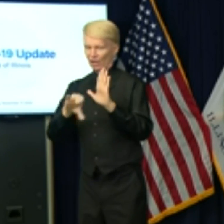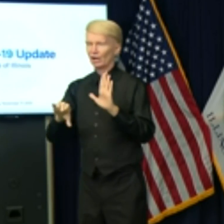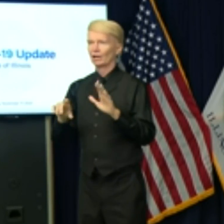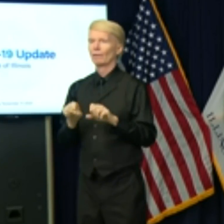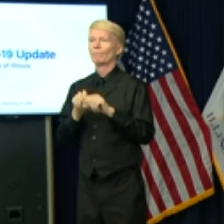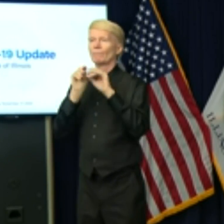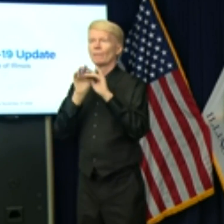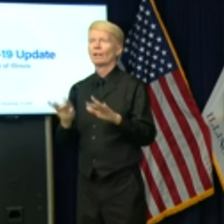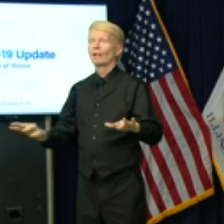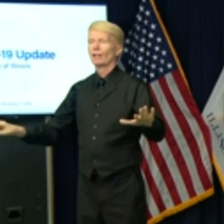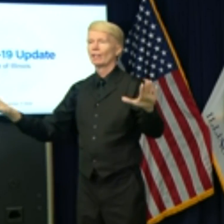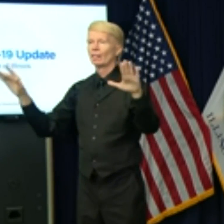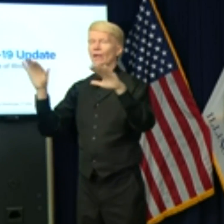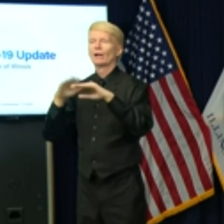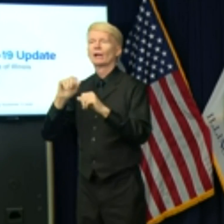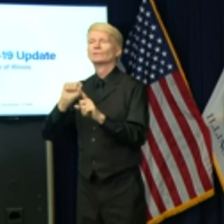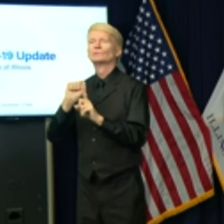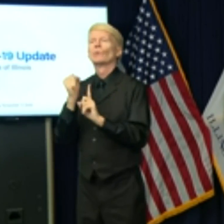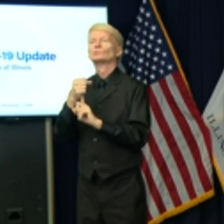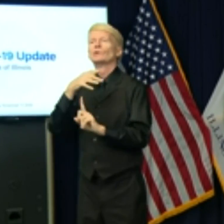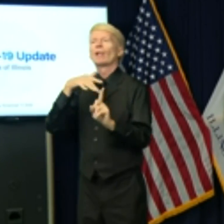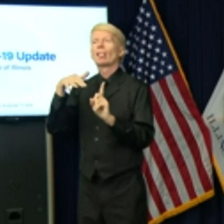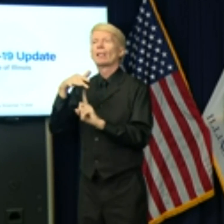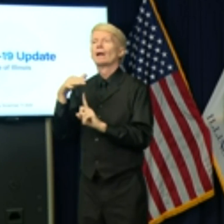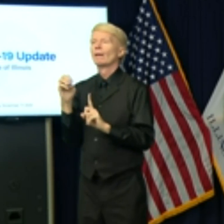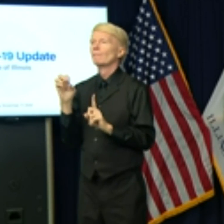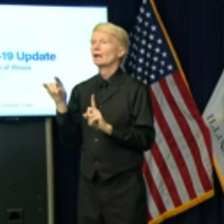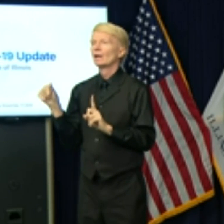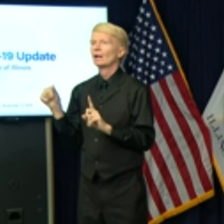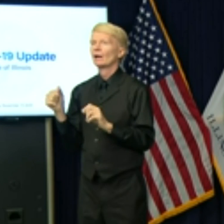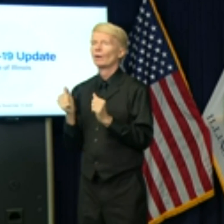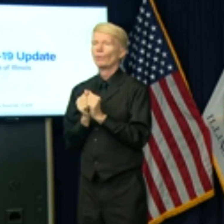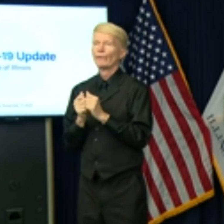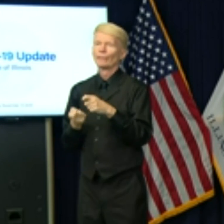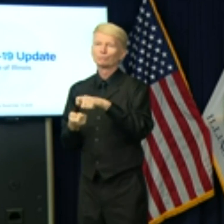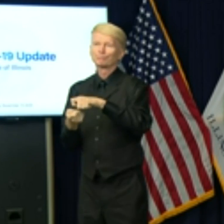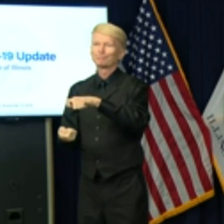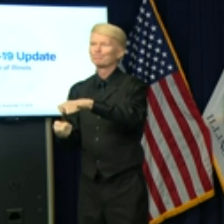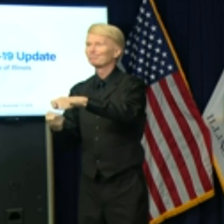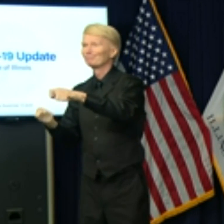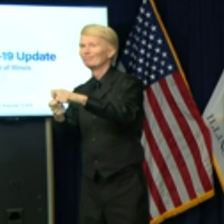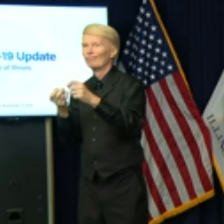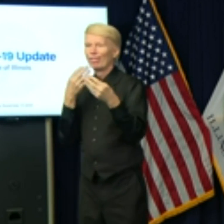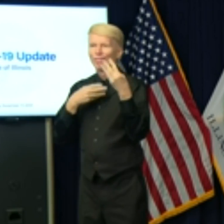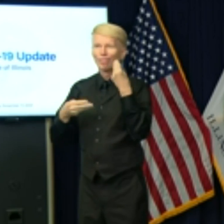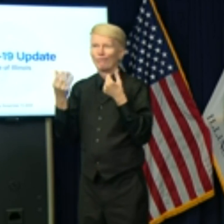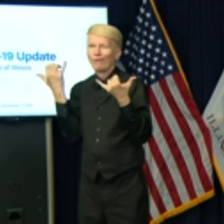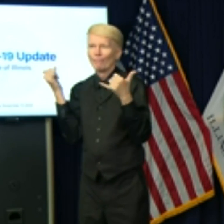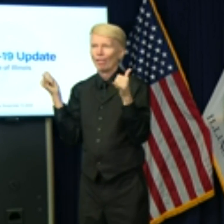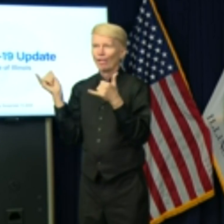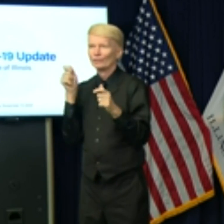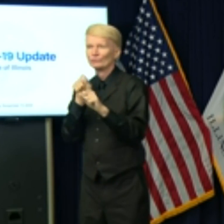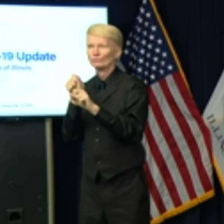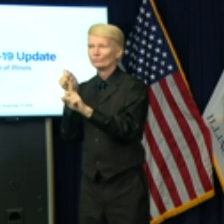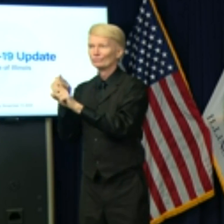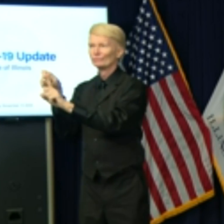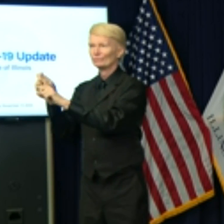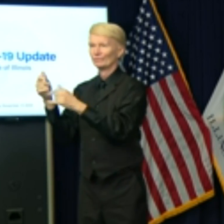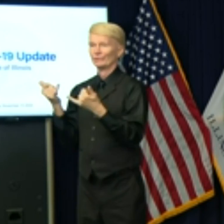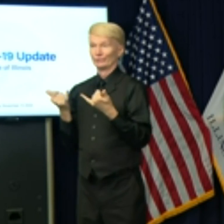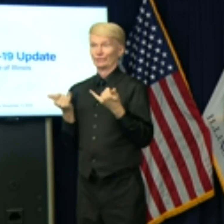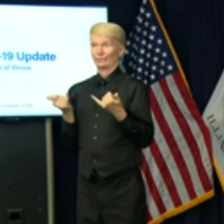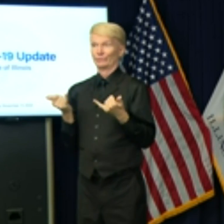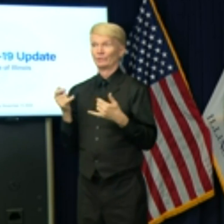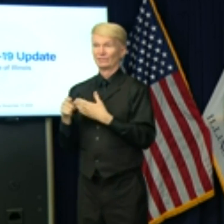rounds on social media. Helped along by the trolls who permeate these social media platforms these days.